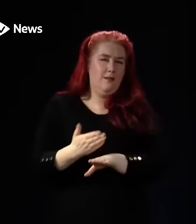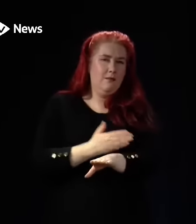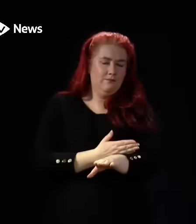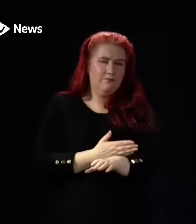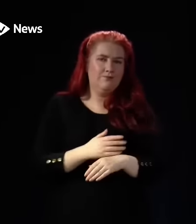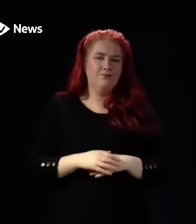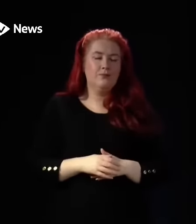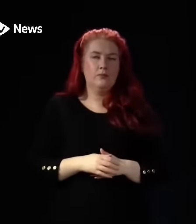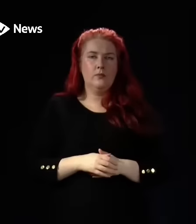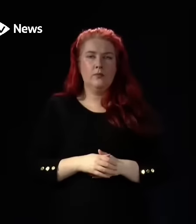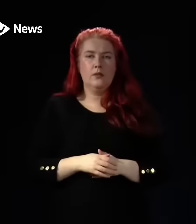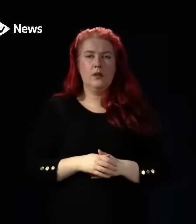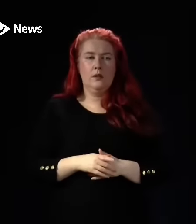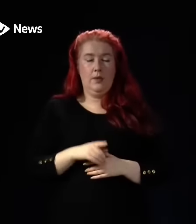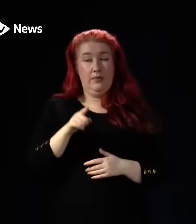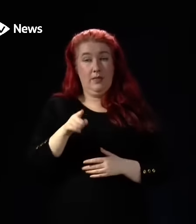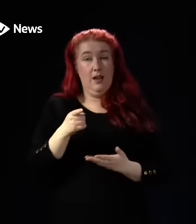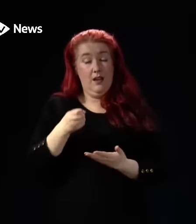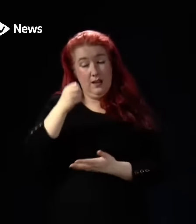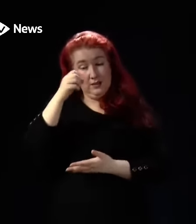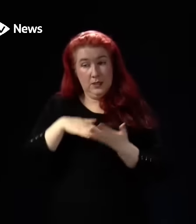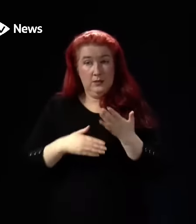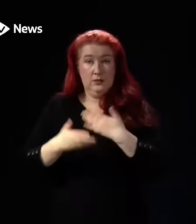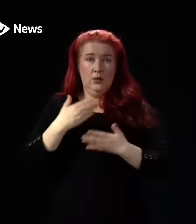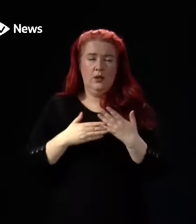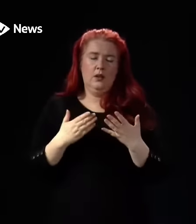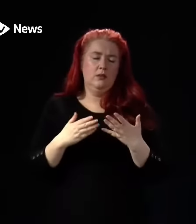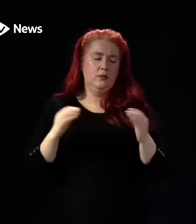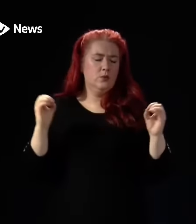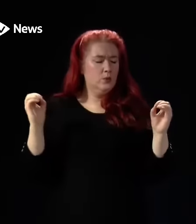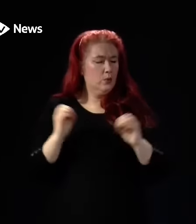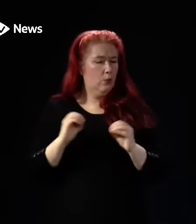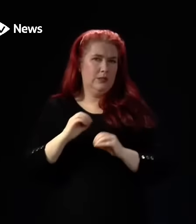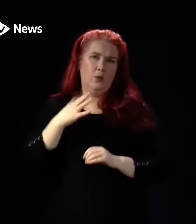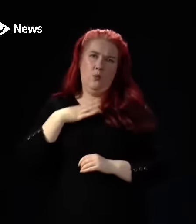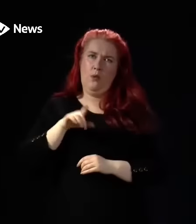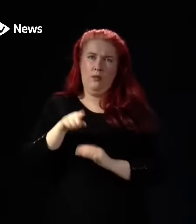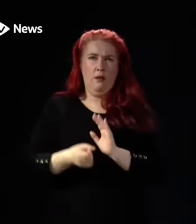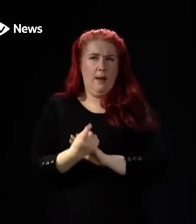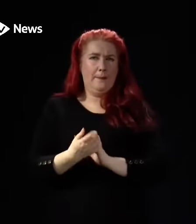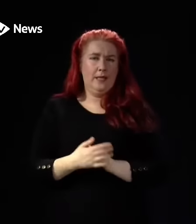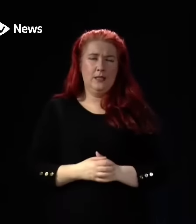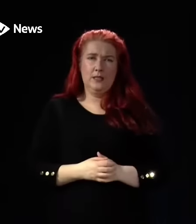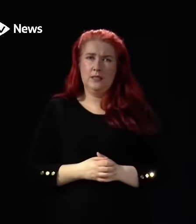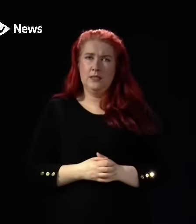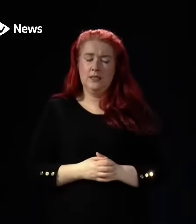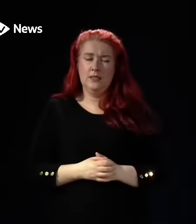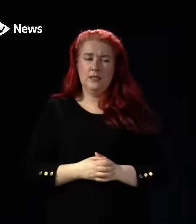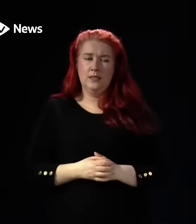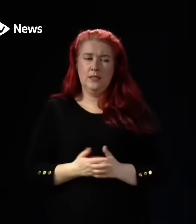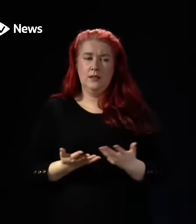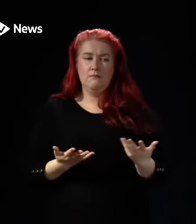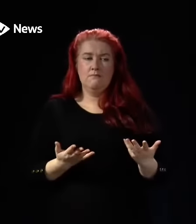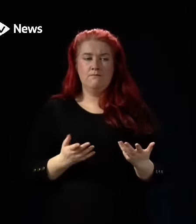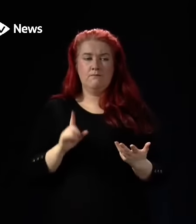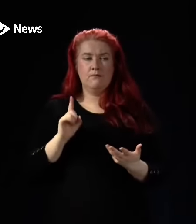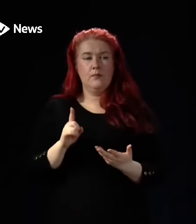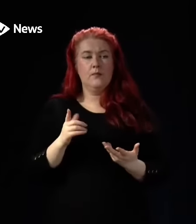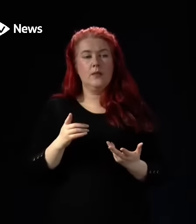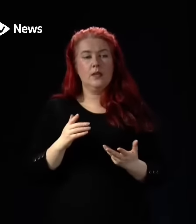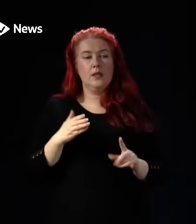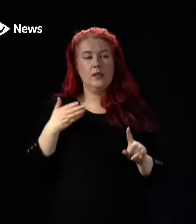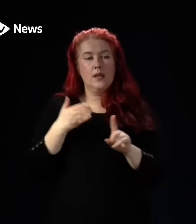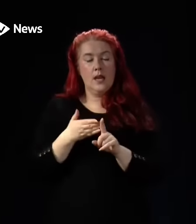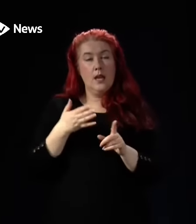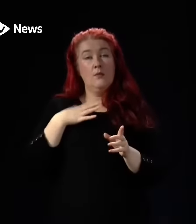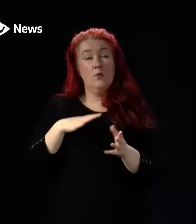obviously the experience that you've recounted to me there, nobody wants to see happen. But this is about making sure people